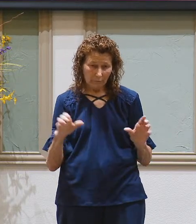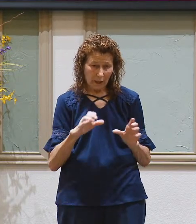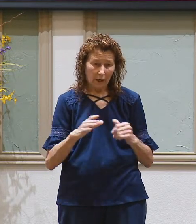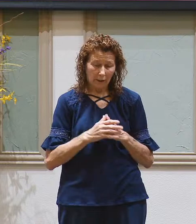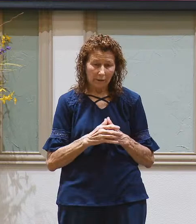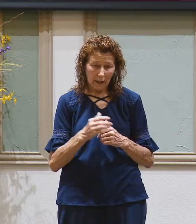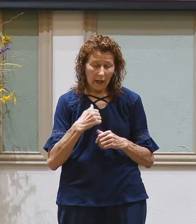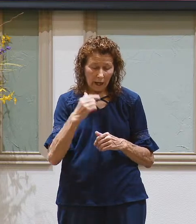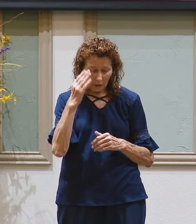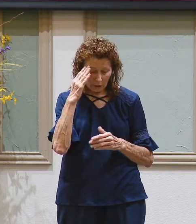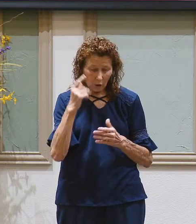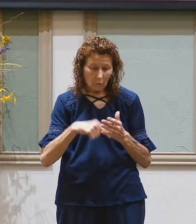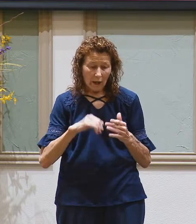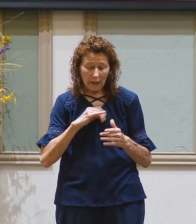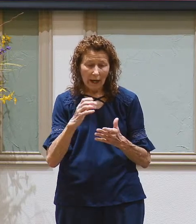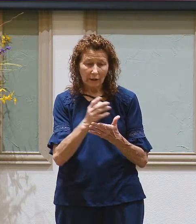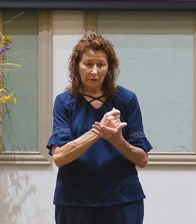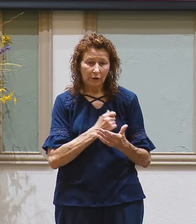and I know what I deserve